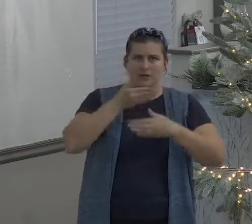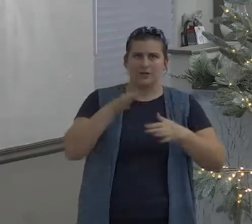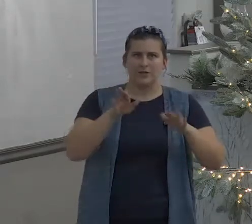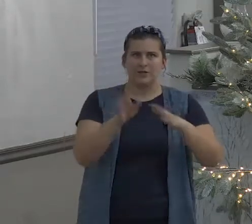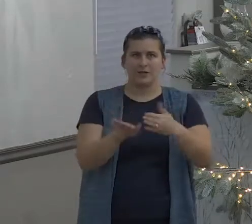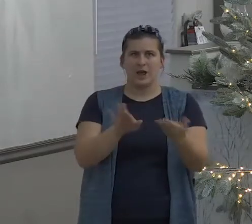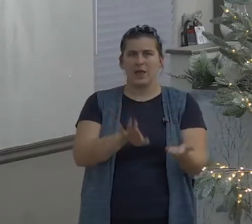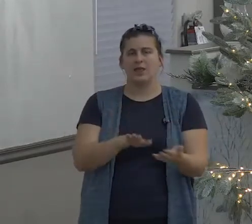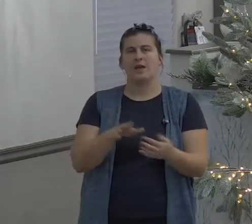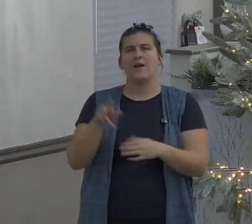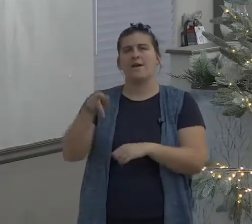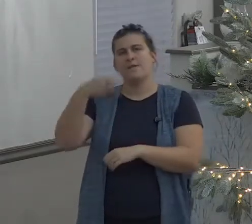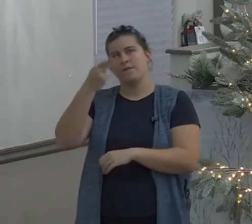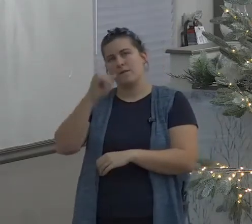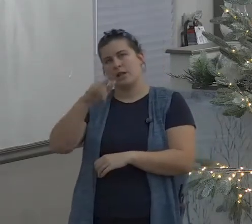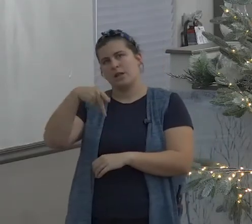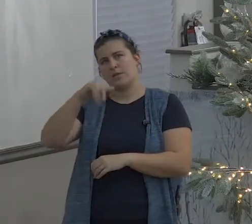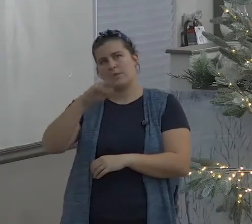shadow of death